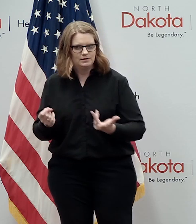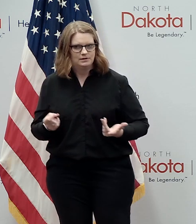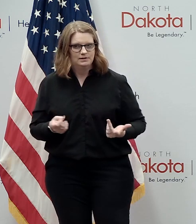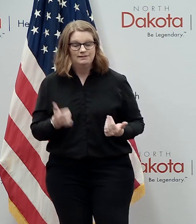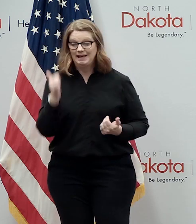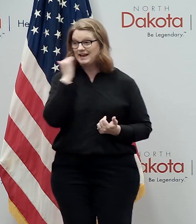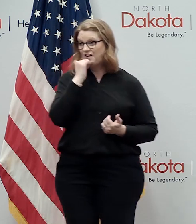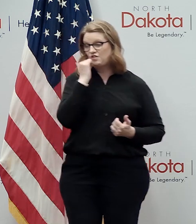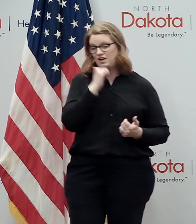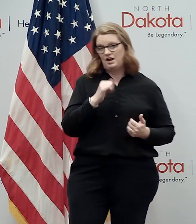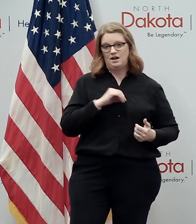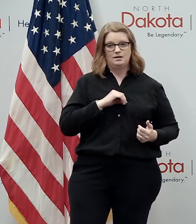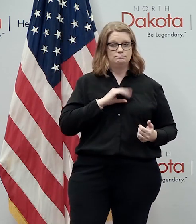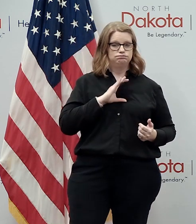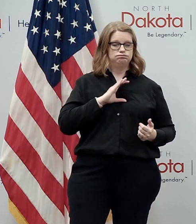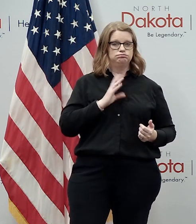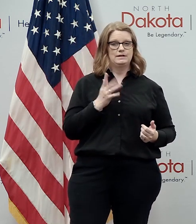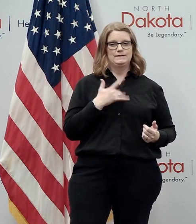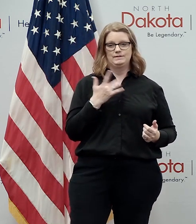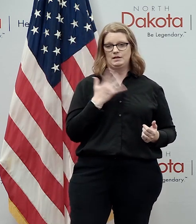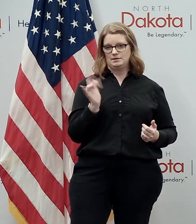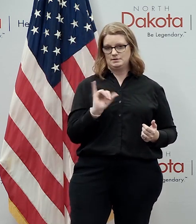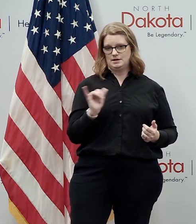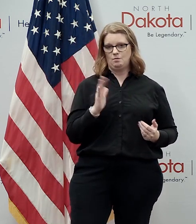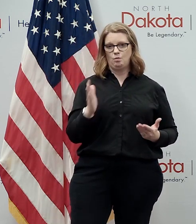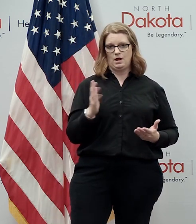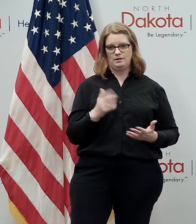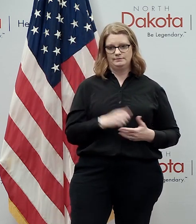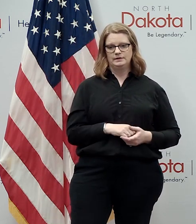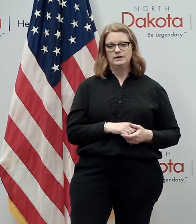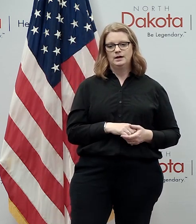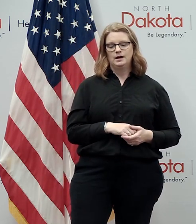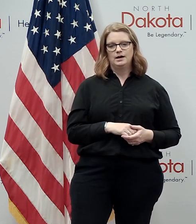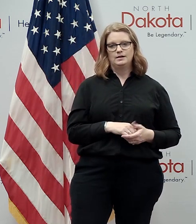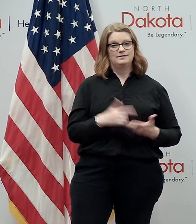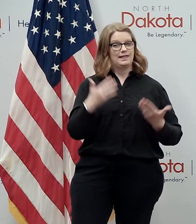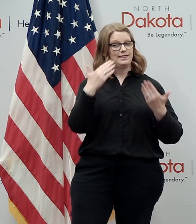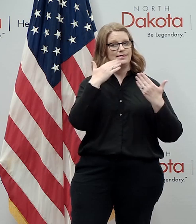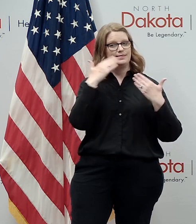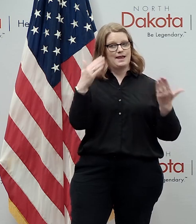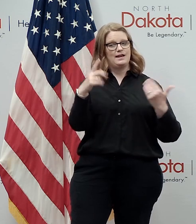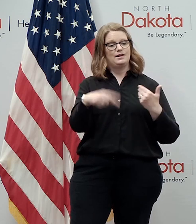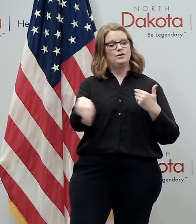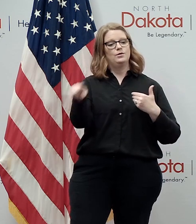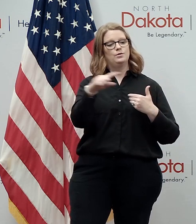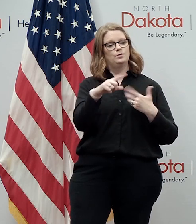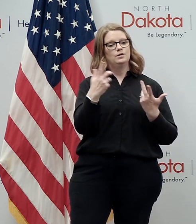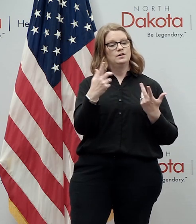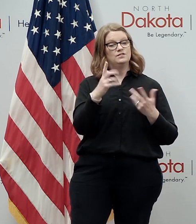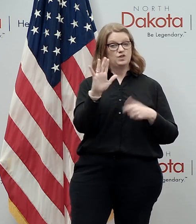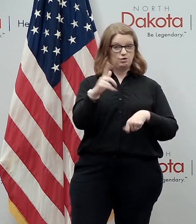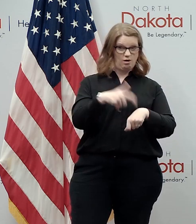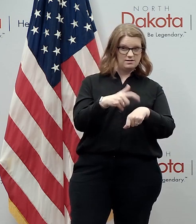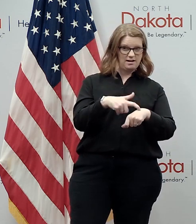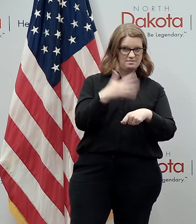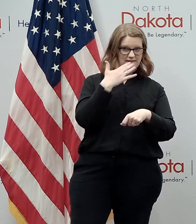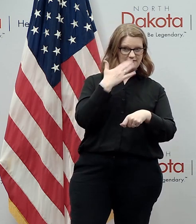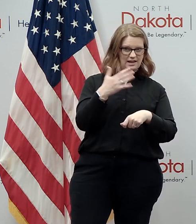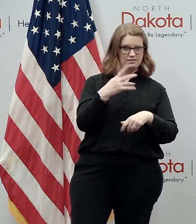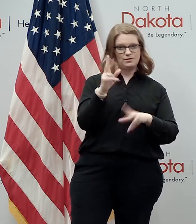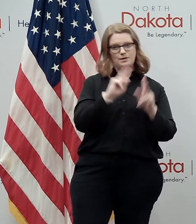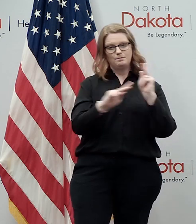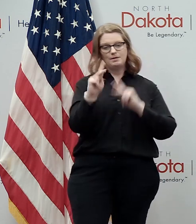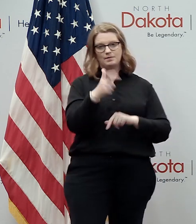every day is a gift and we want to make the most of every day so with that i want to say thank you also for the gift of your time uh that are